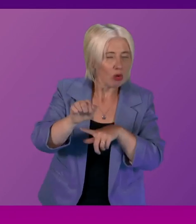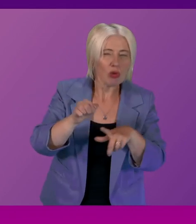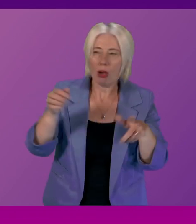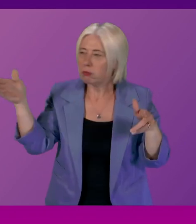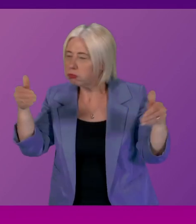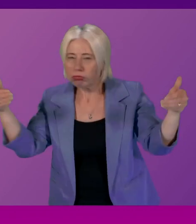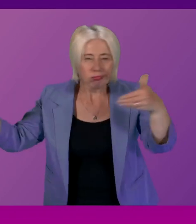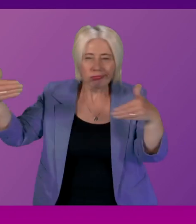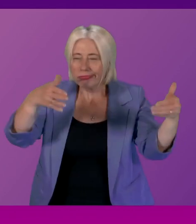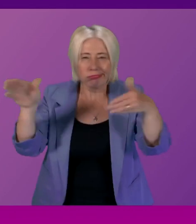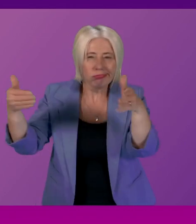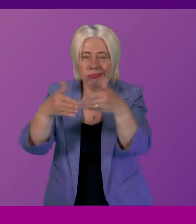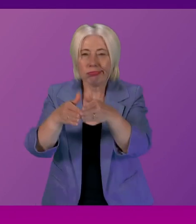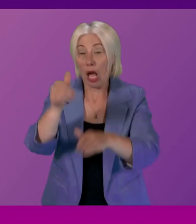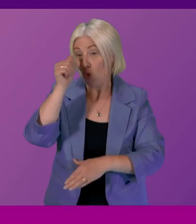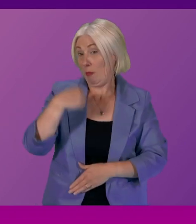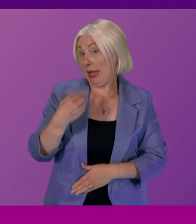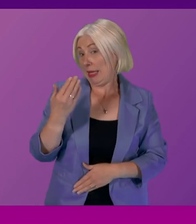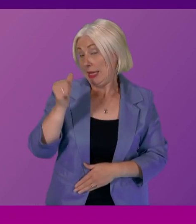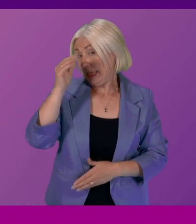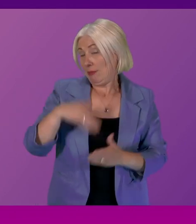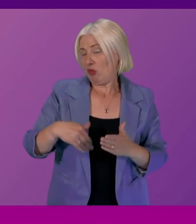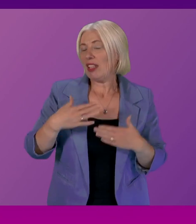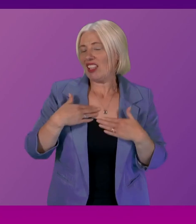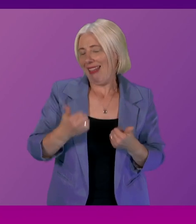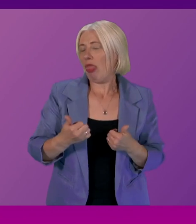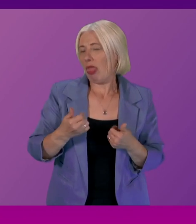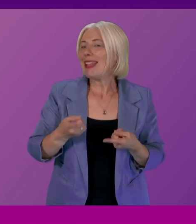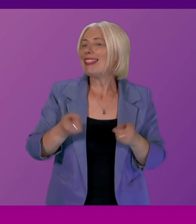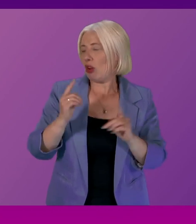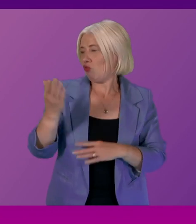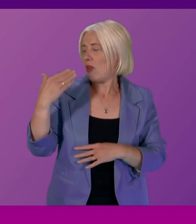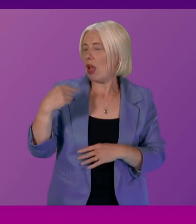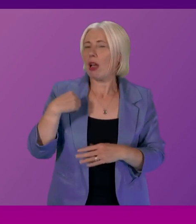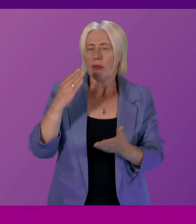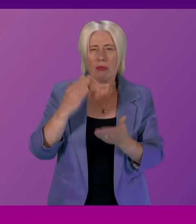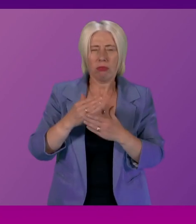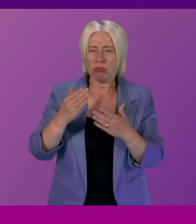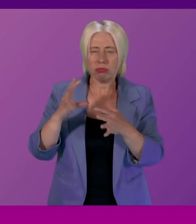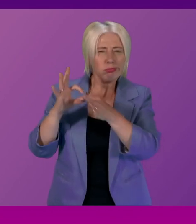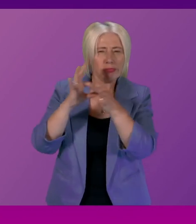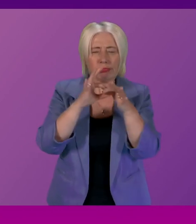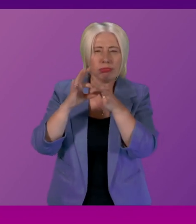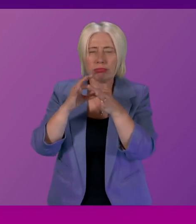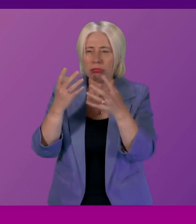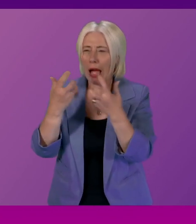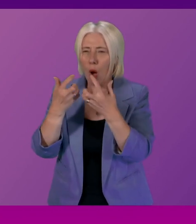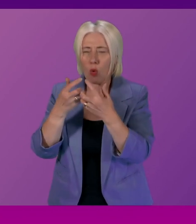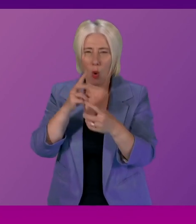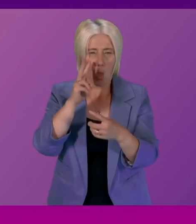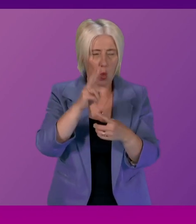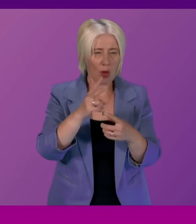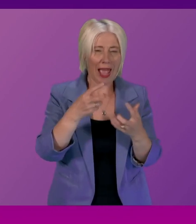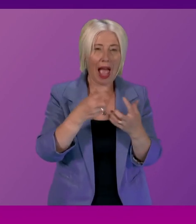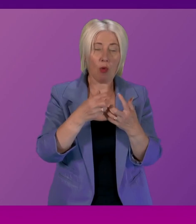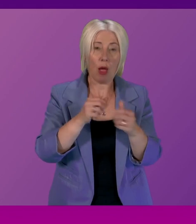say from my previous most recent experiences health secretary there is huge amounts of synergy between what we're looking to do in relation